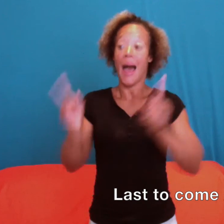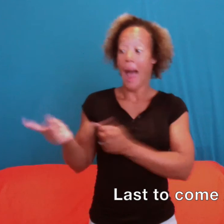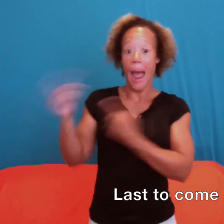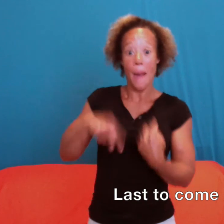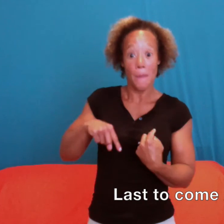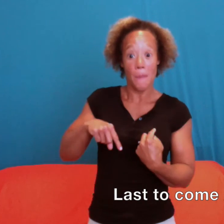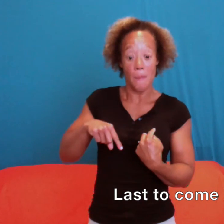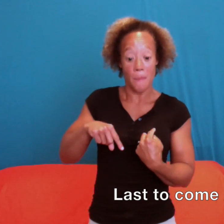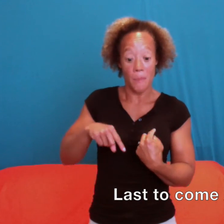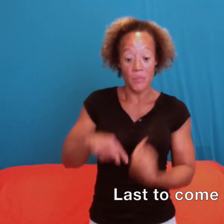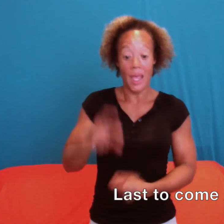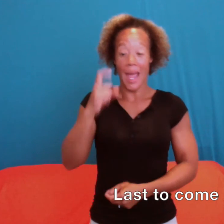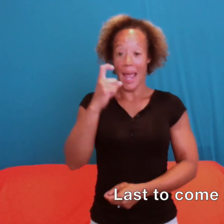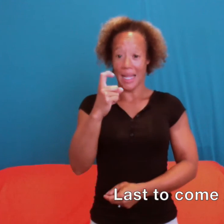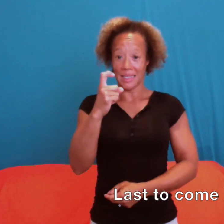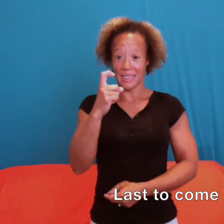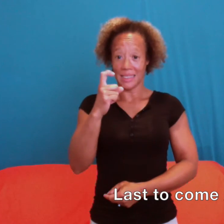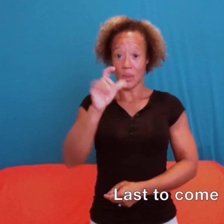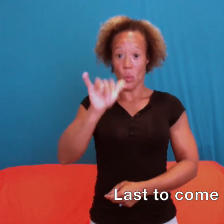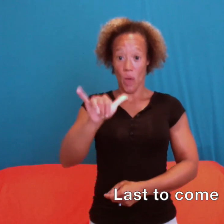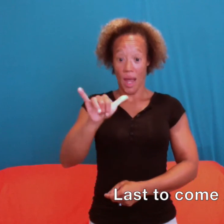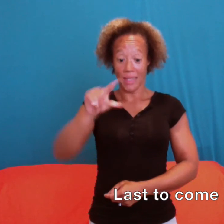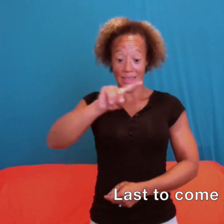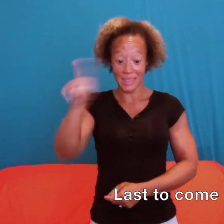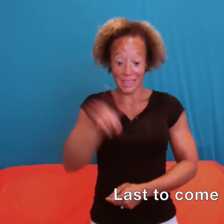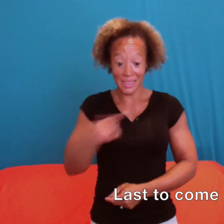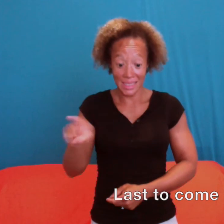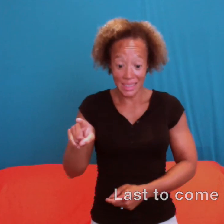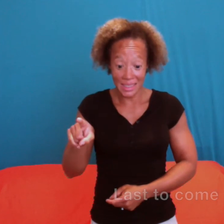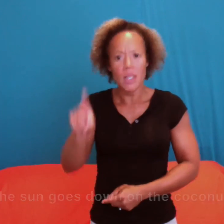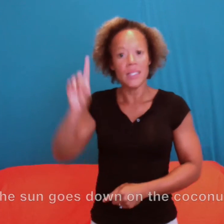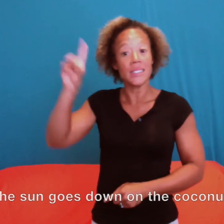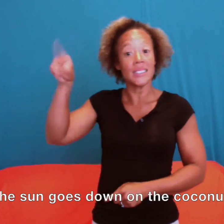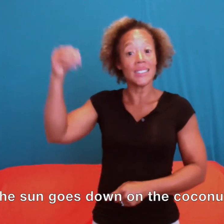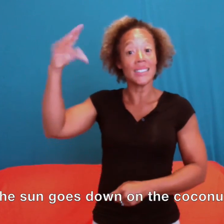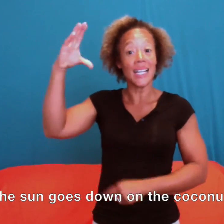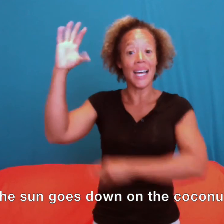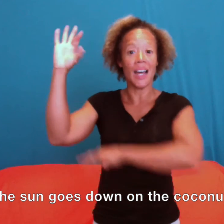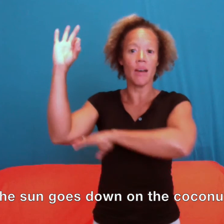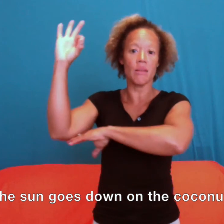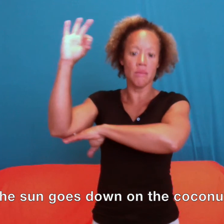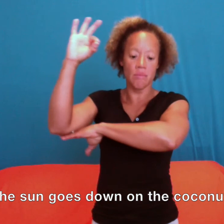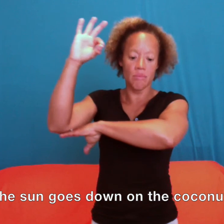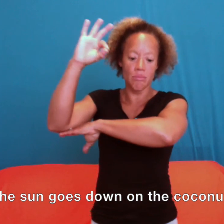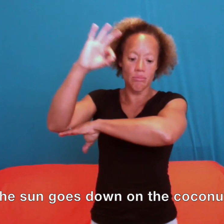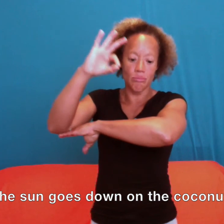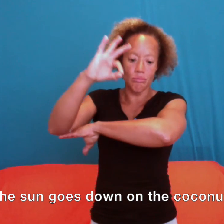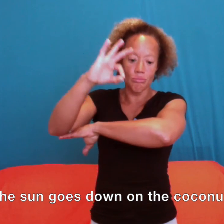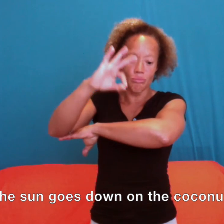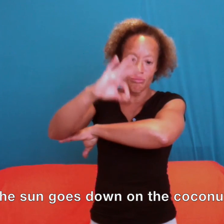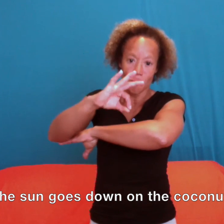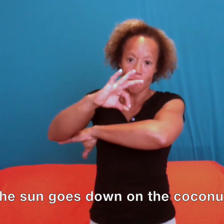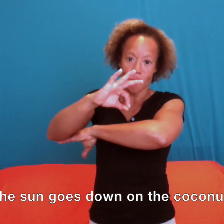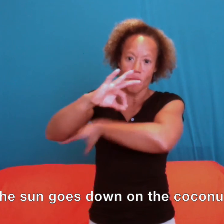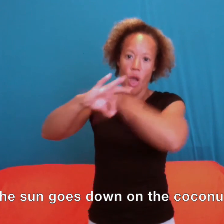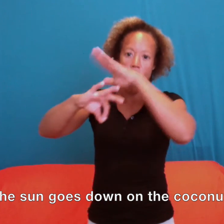Last to come X Y Z And the sun goes down on the coconut